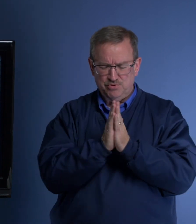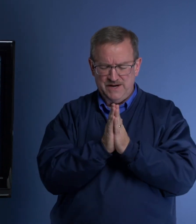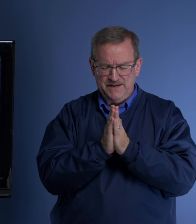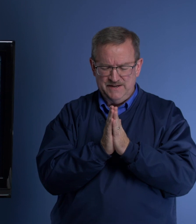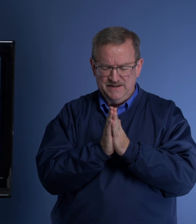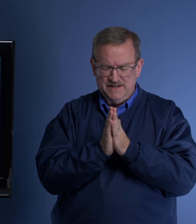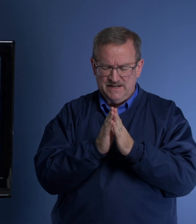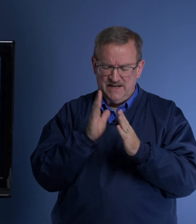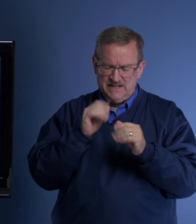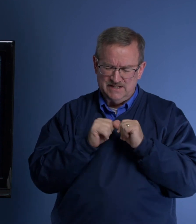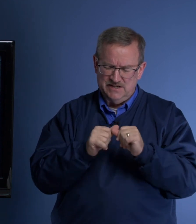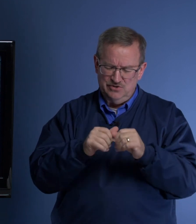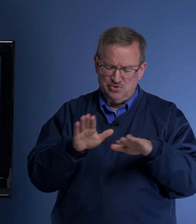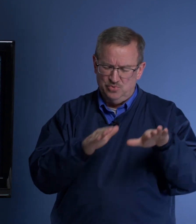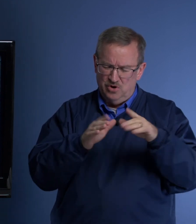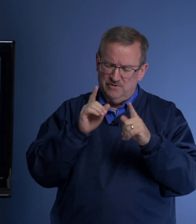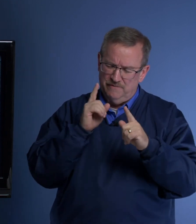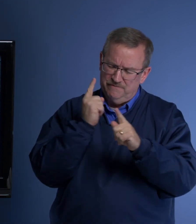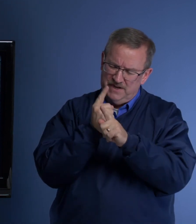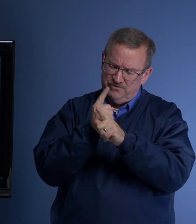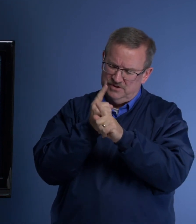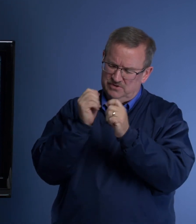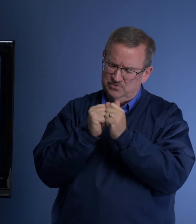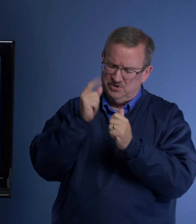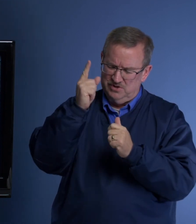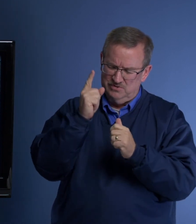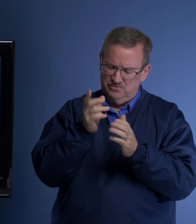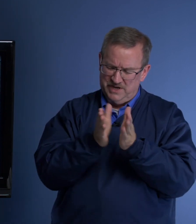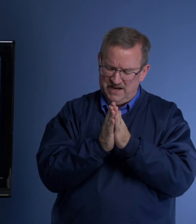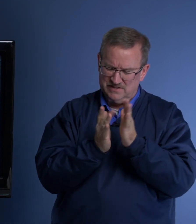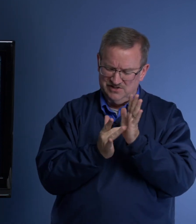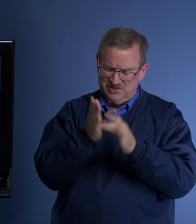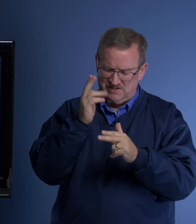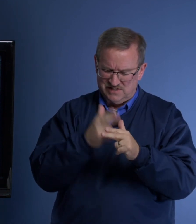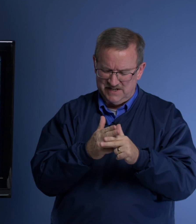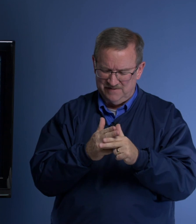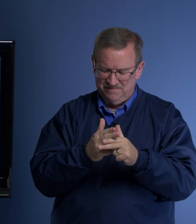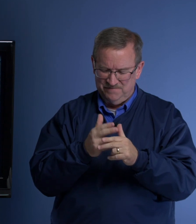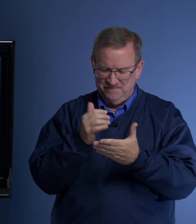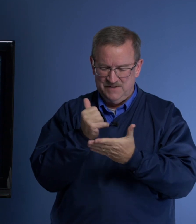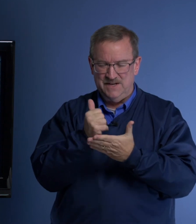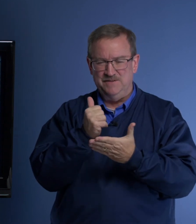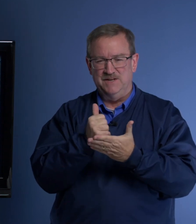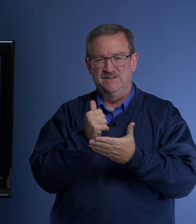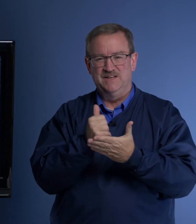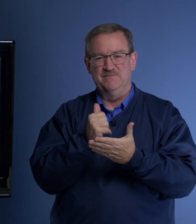pray, and continue to walk faithfully with you, we ask in Jesus' name. Amen. Amen.